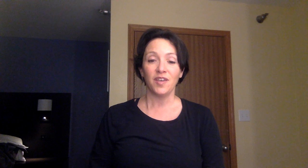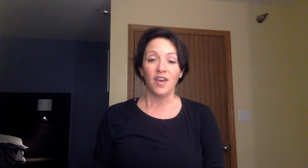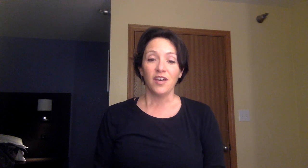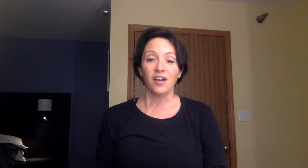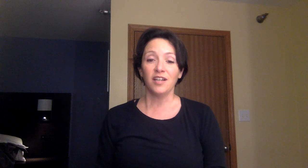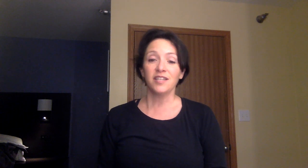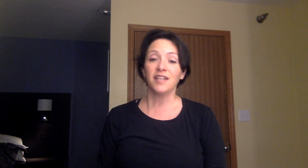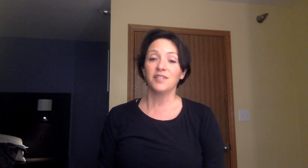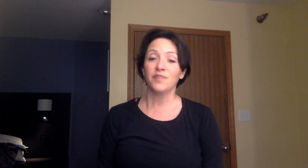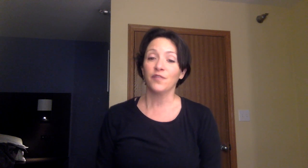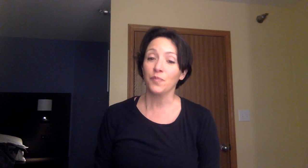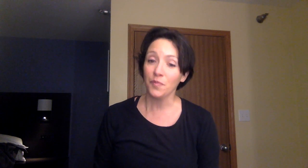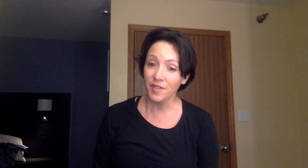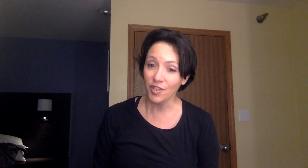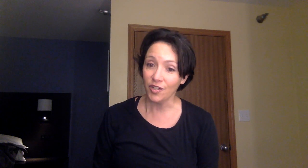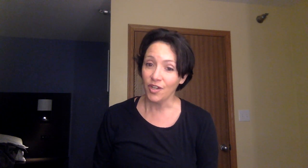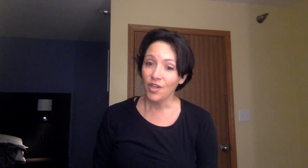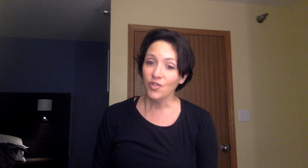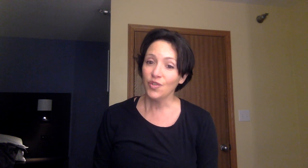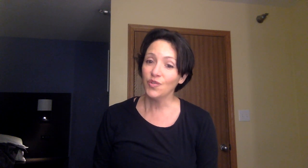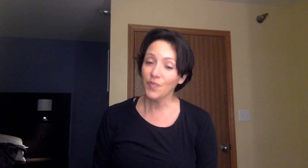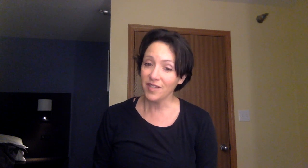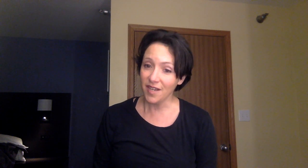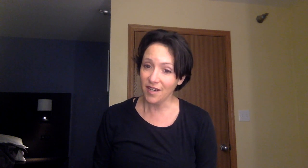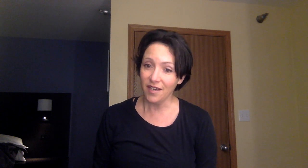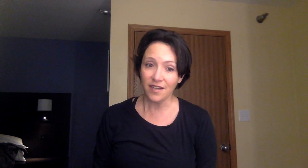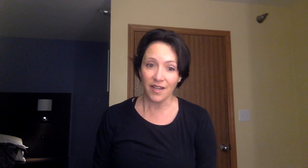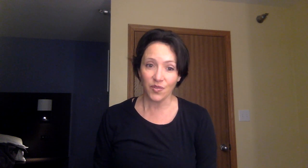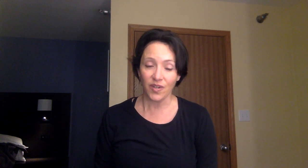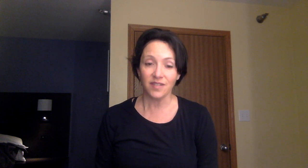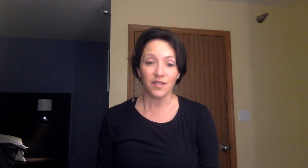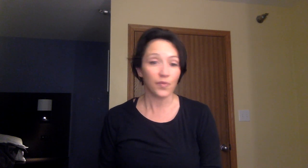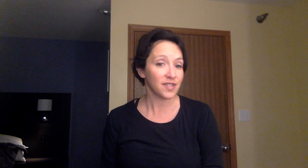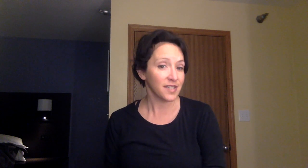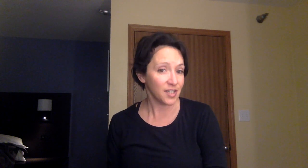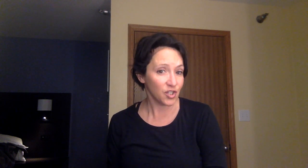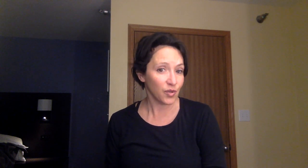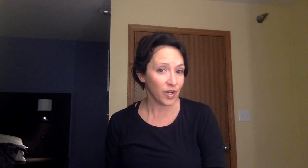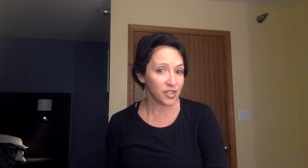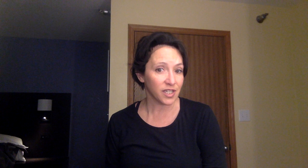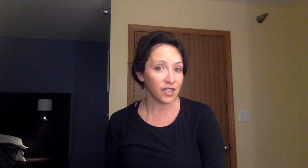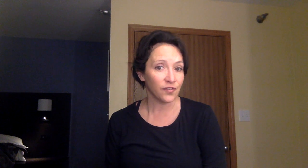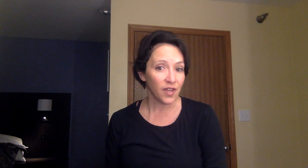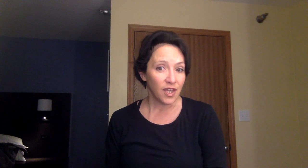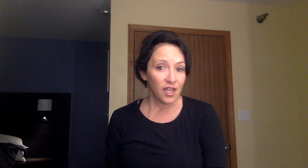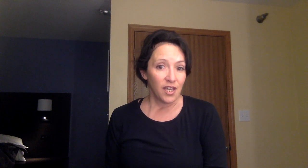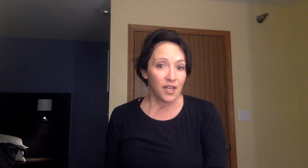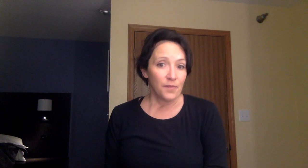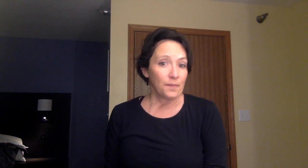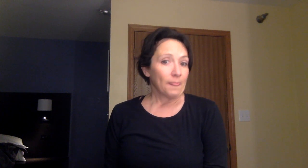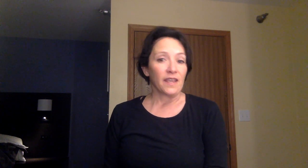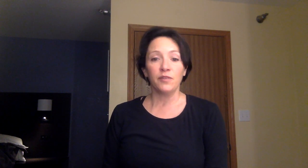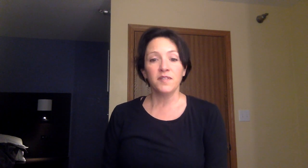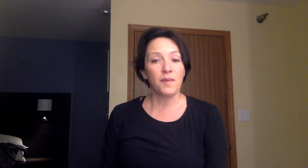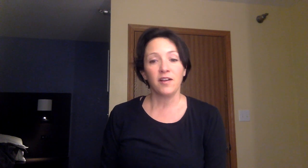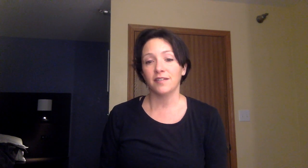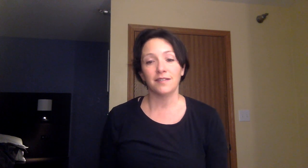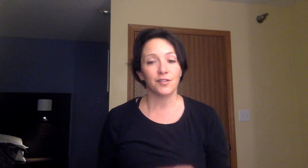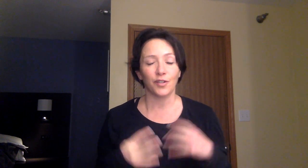contacted me for permission to use my data and x-rays in a presentation he wanted to give. It was apparently such a